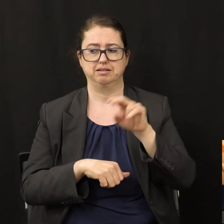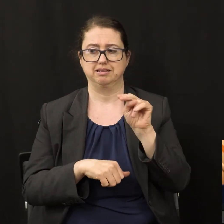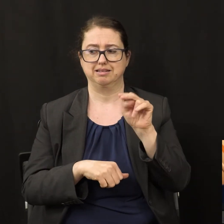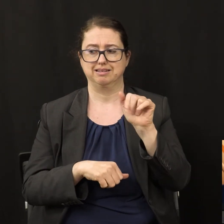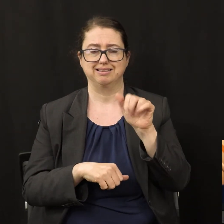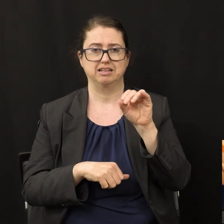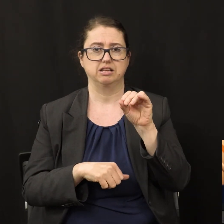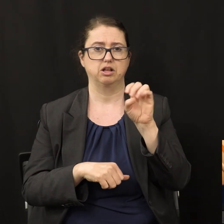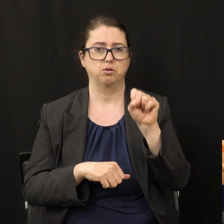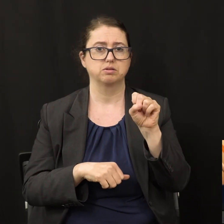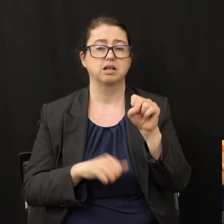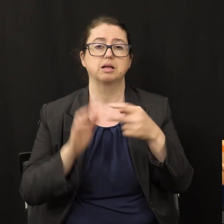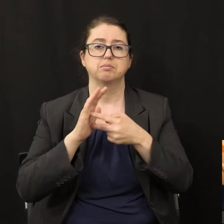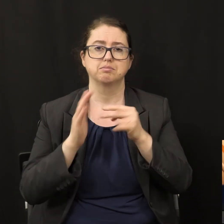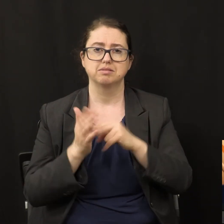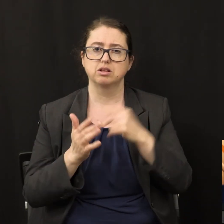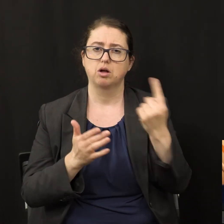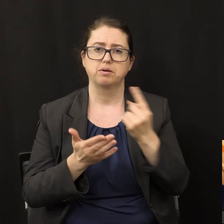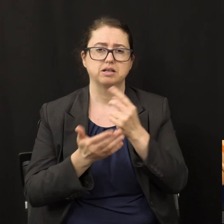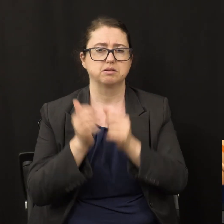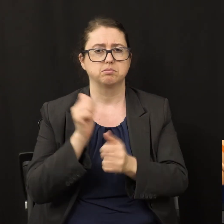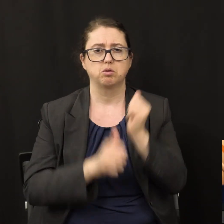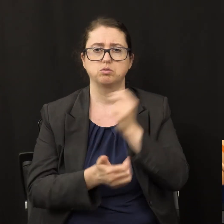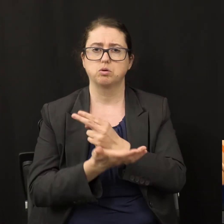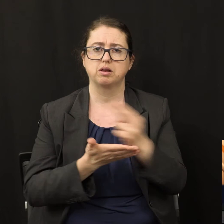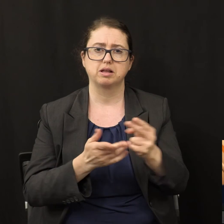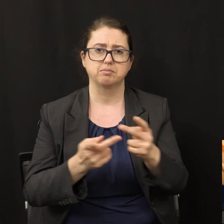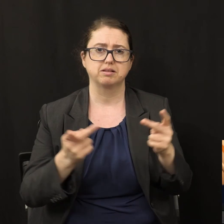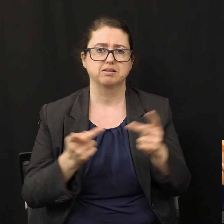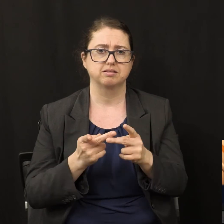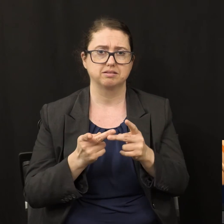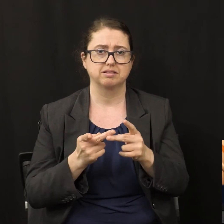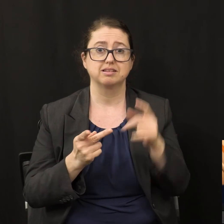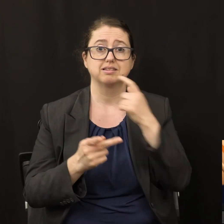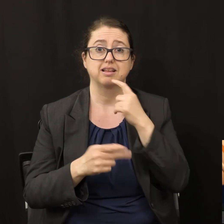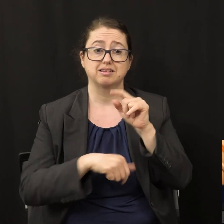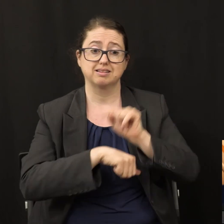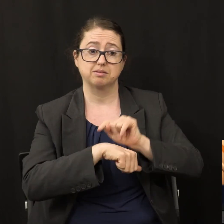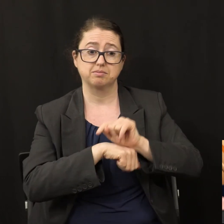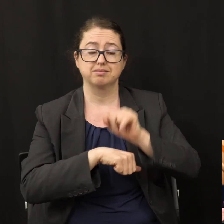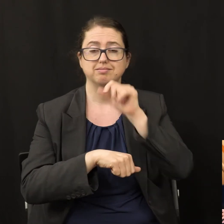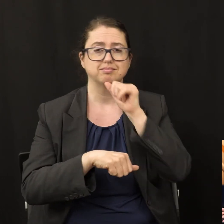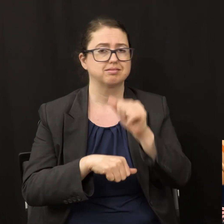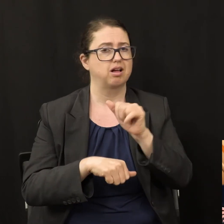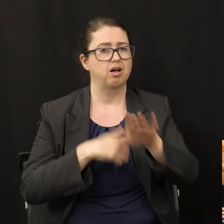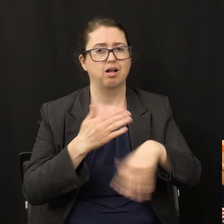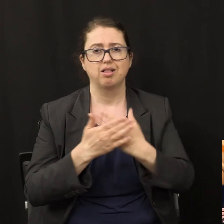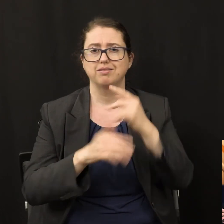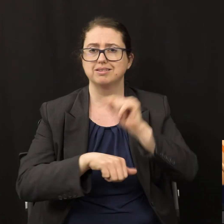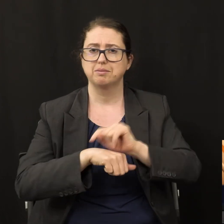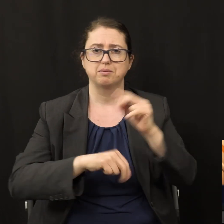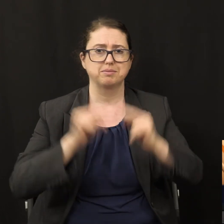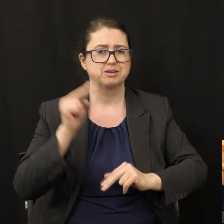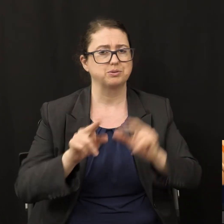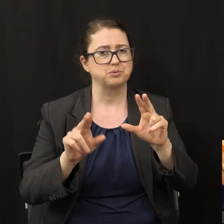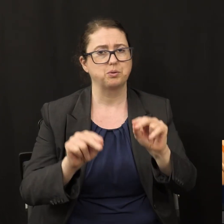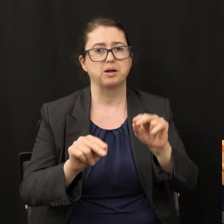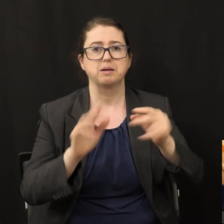refers to the most holy place in Revelation the temple is not all of the temple structure it is the most holy place when